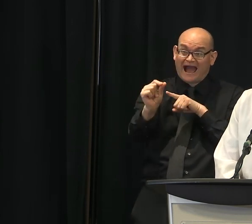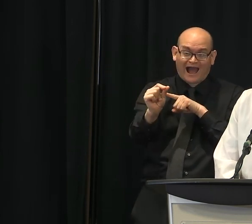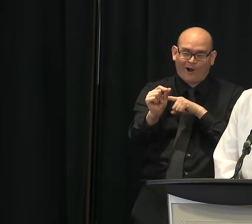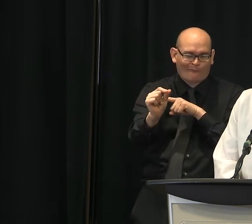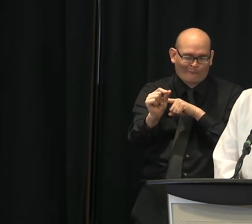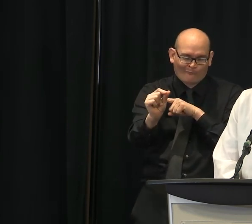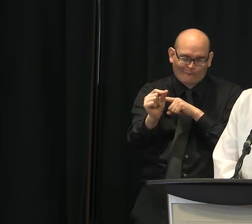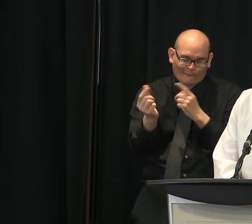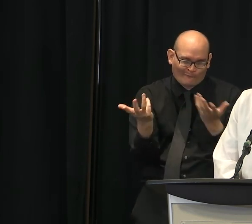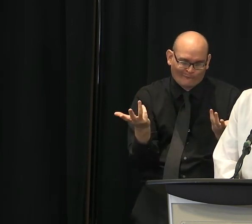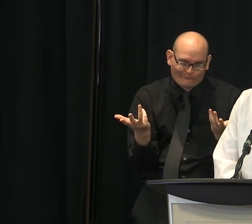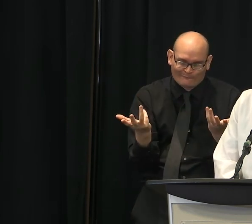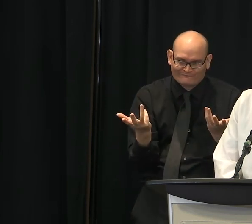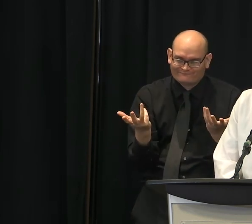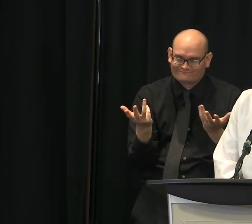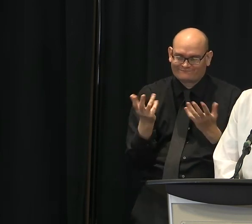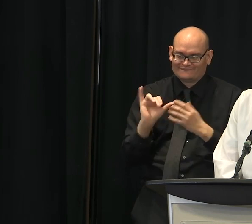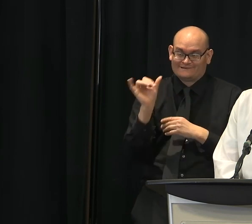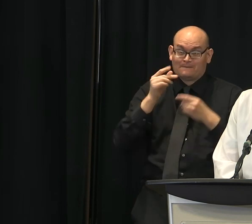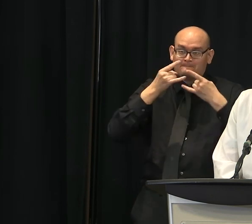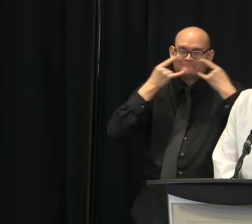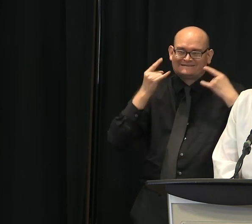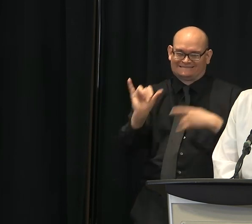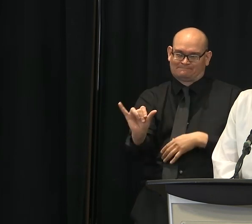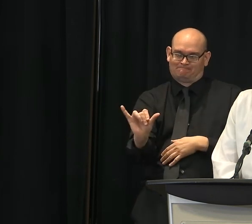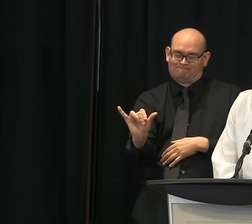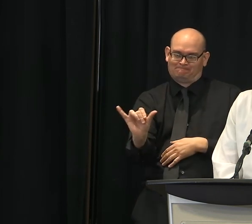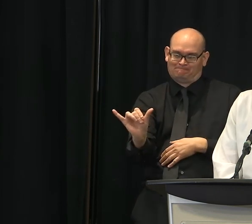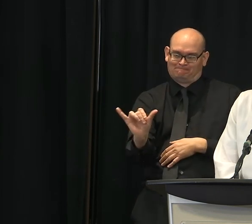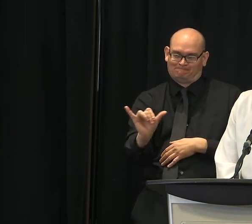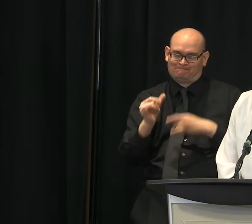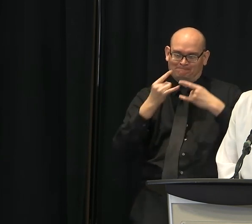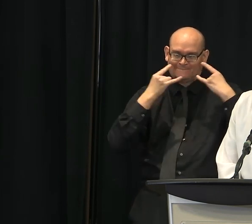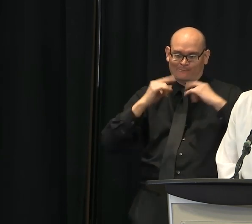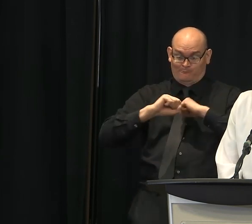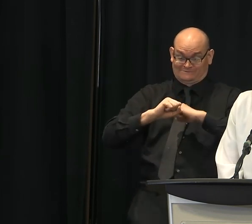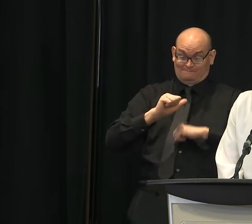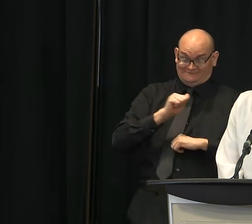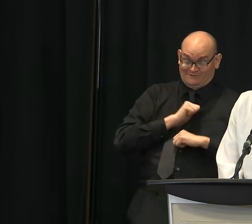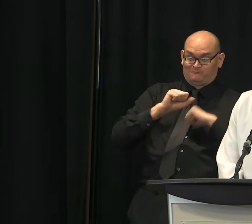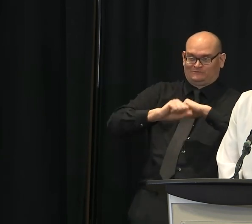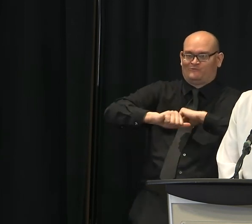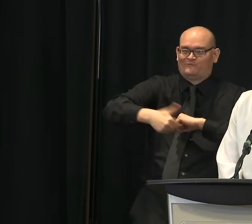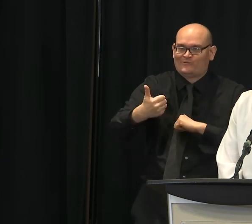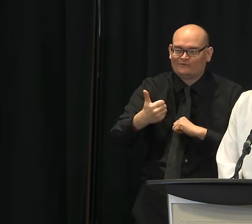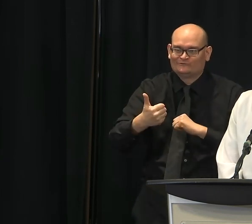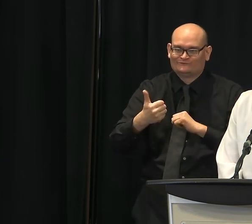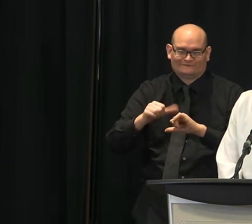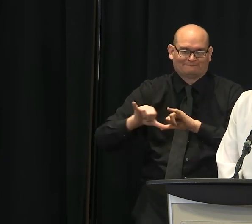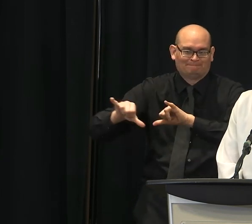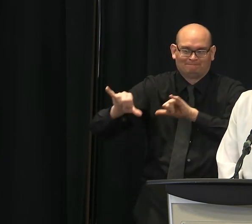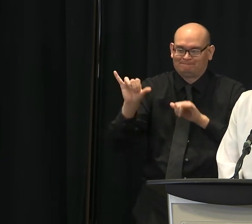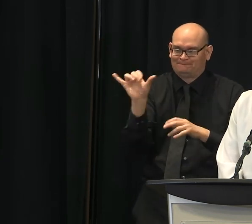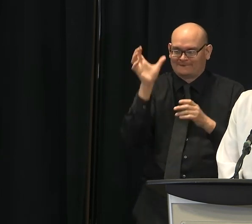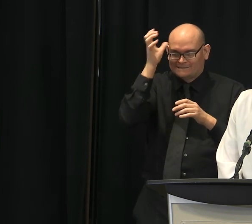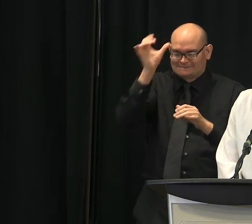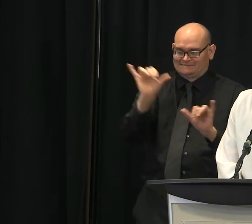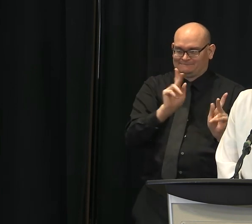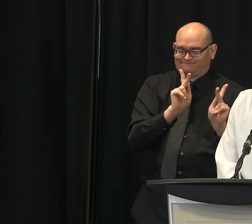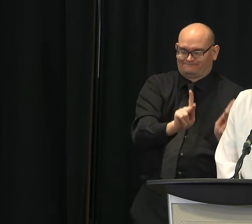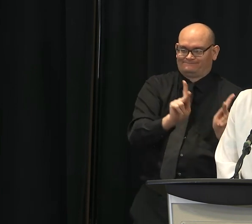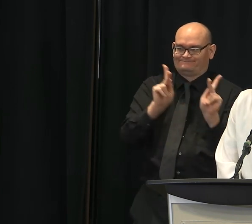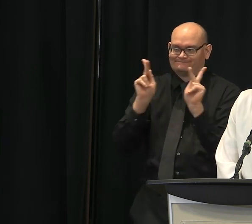in the early part of the 20th century in United States. And, was very common in many of the Asian Pacific countries as well. So